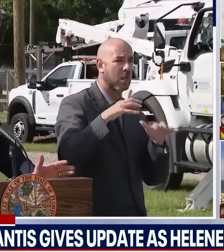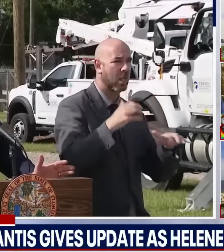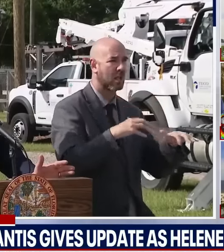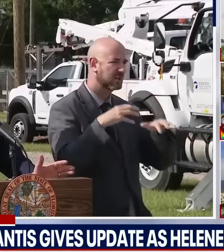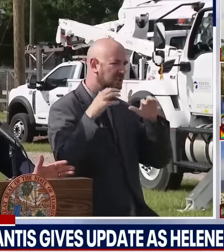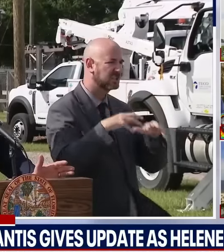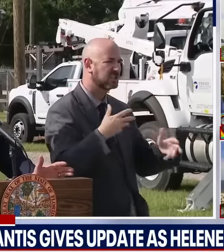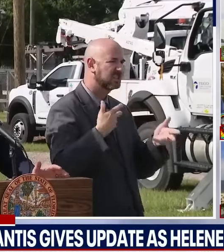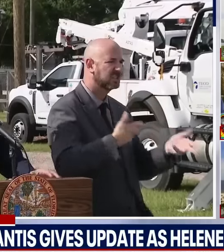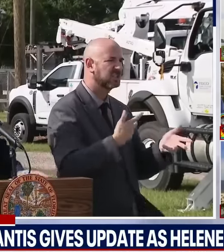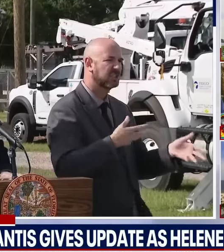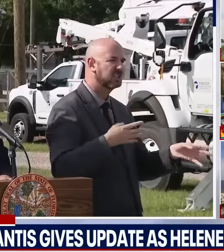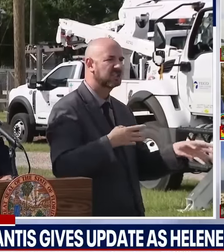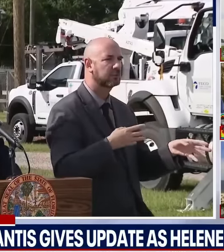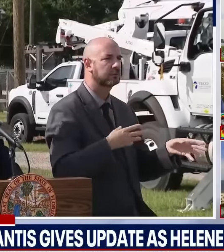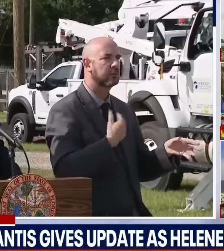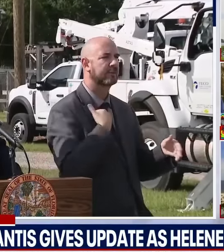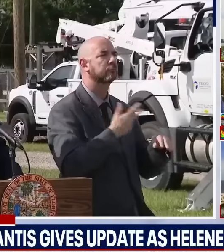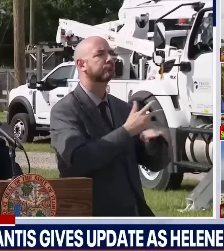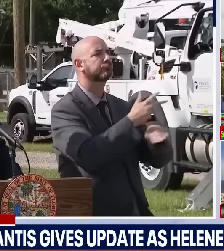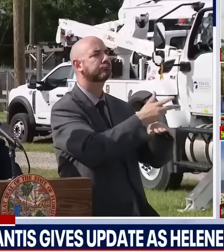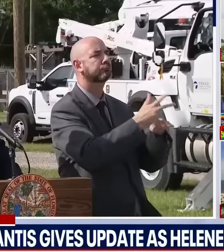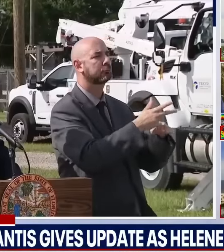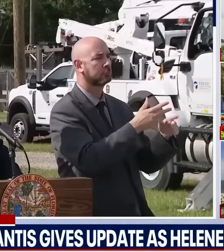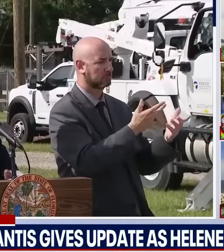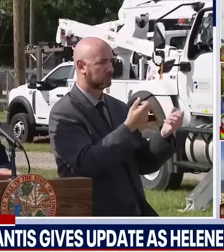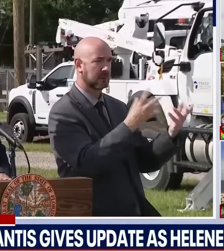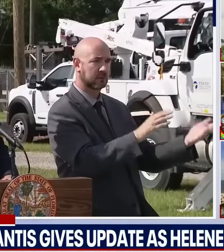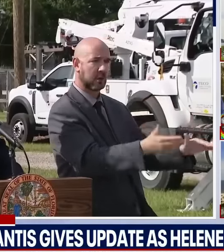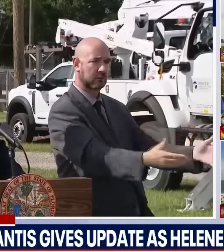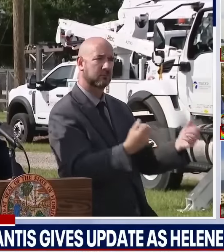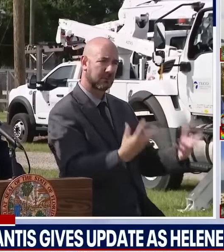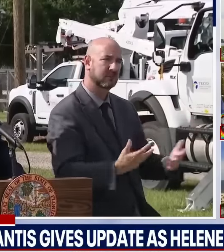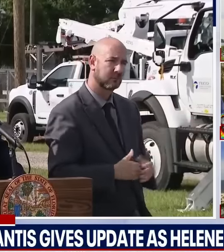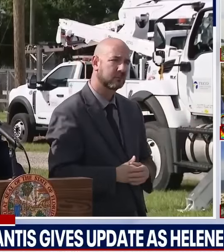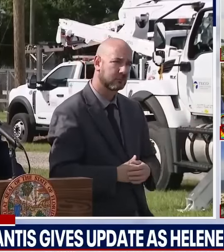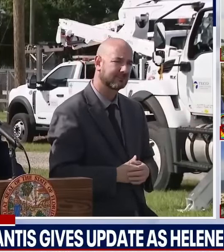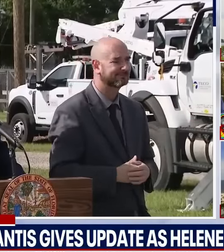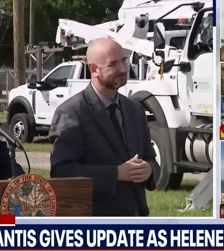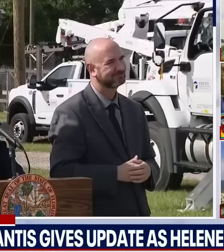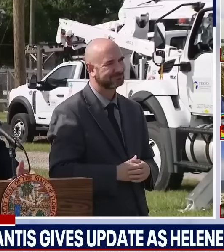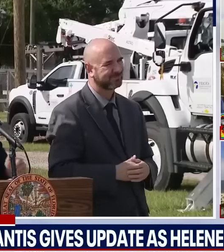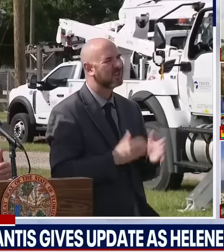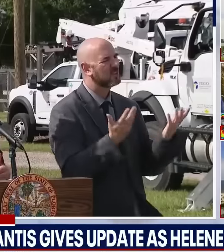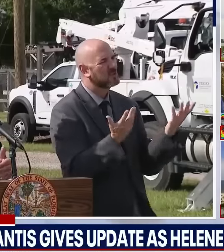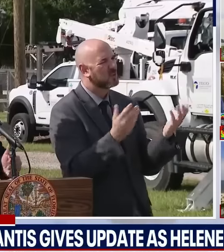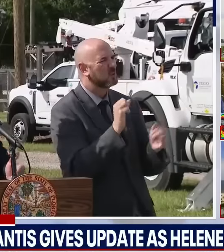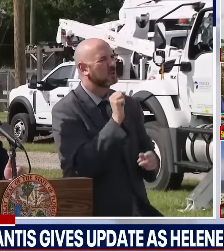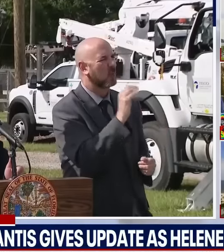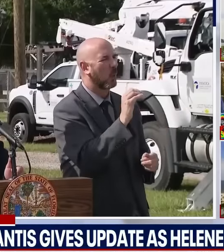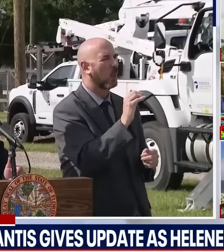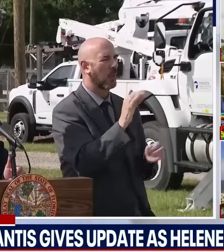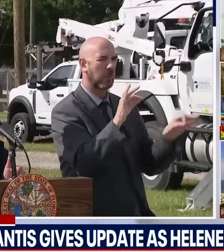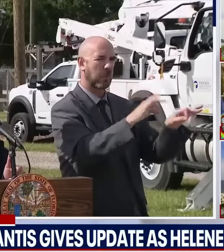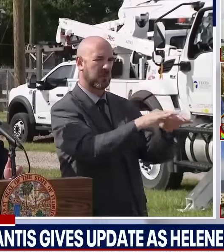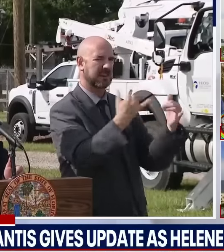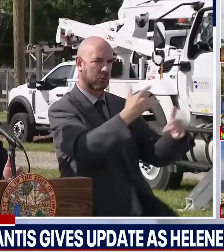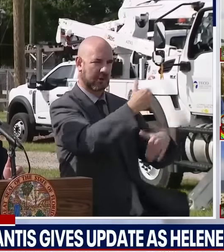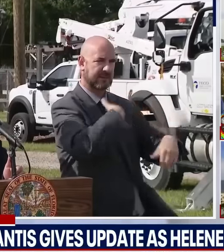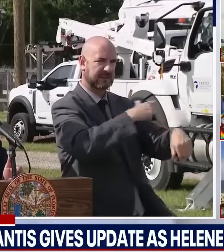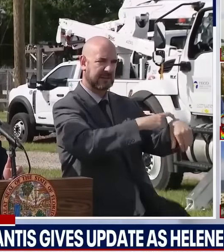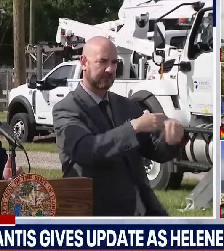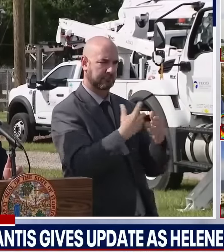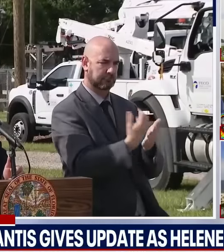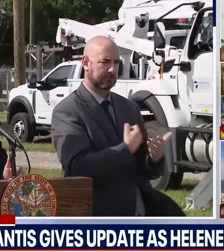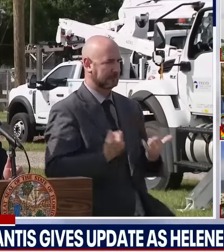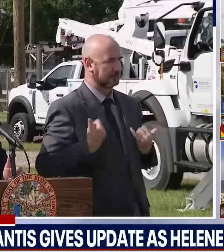when, when it would be safe to do. So you have time today to prepare. You have time to do what you need to do. But as we get into tomorrow, you're going